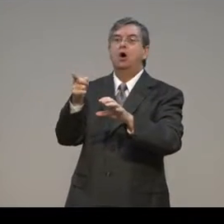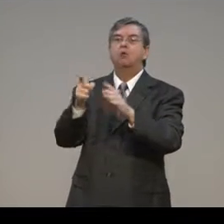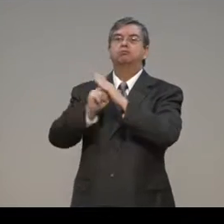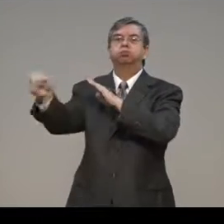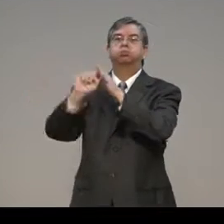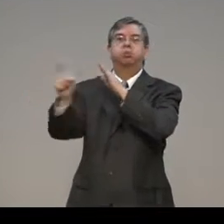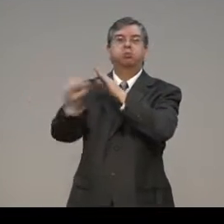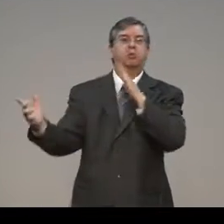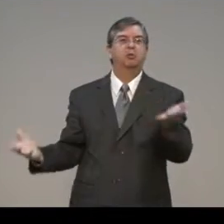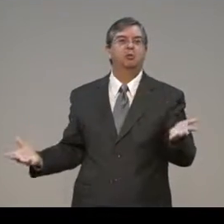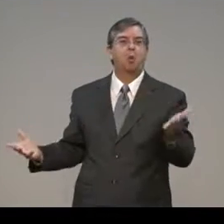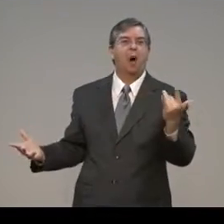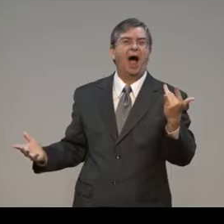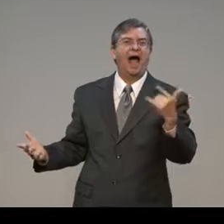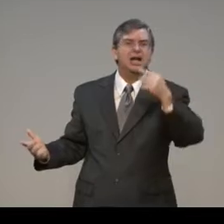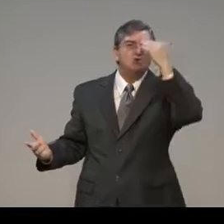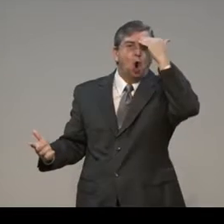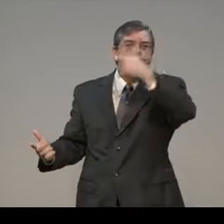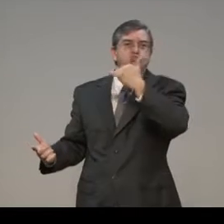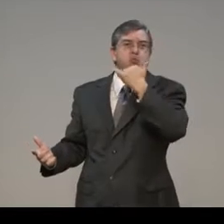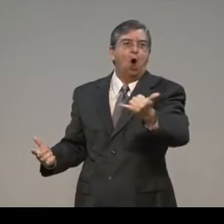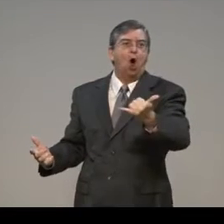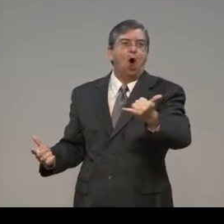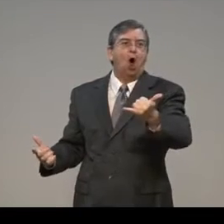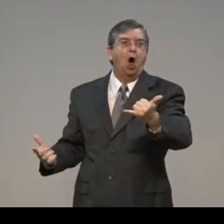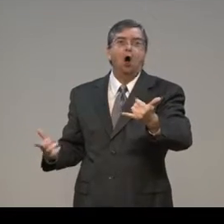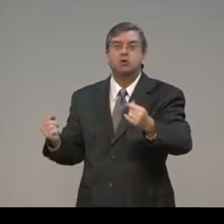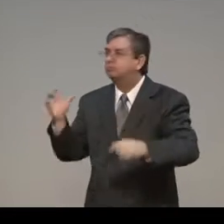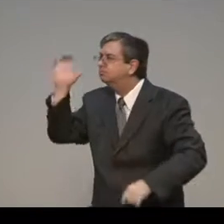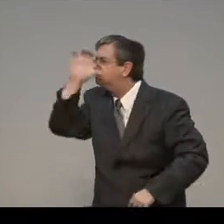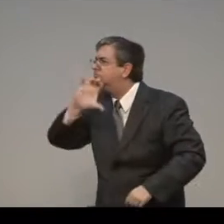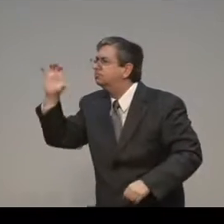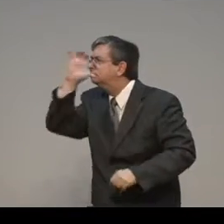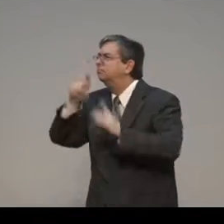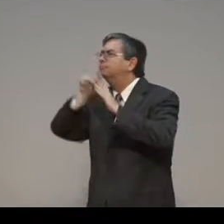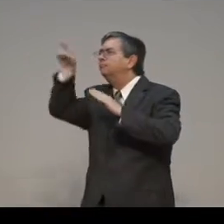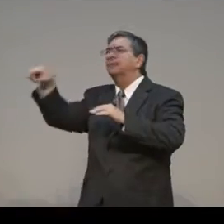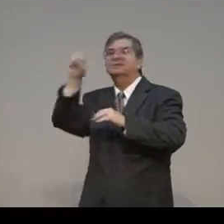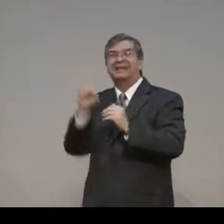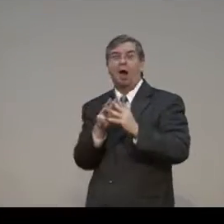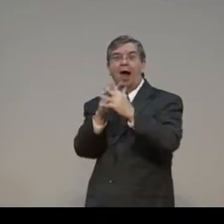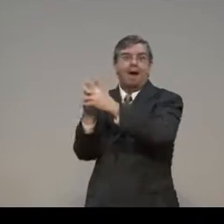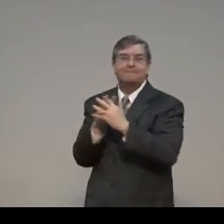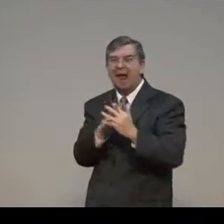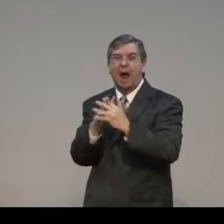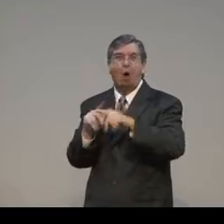Many of those people were criminals once Hitler was